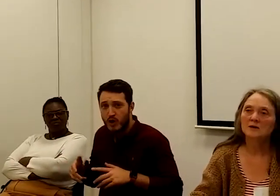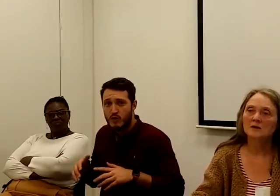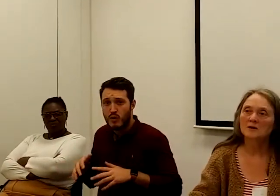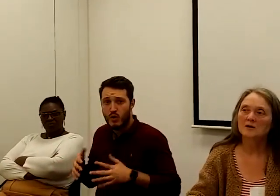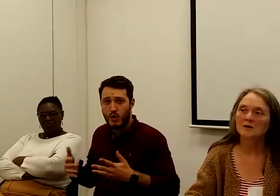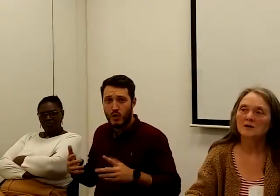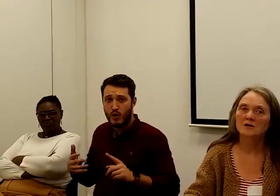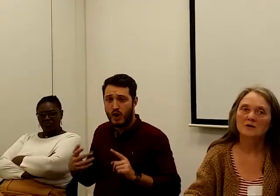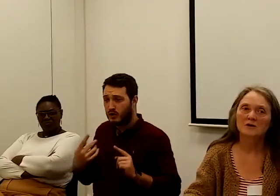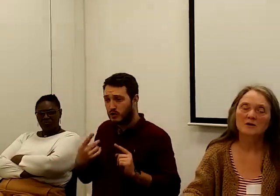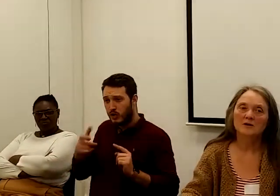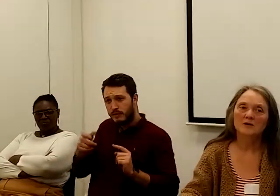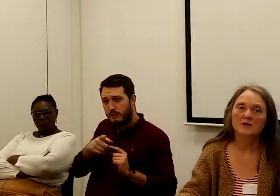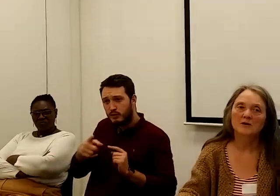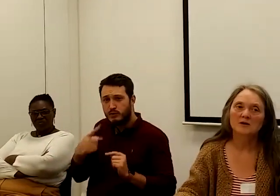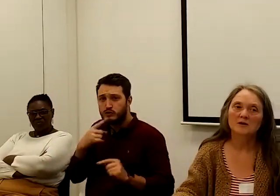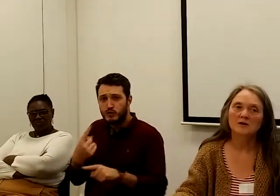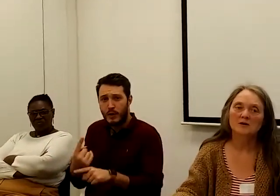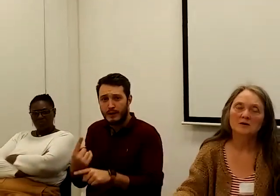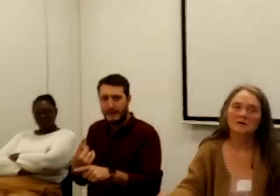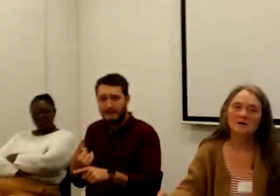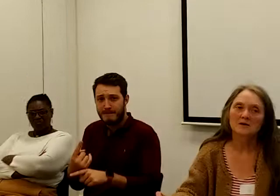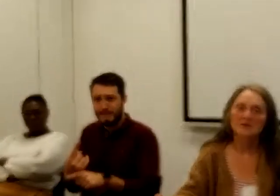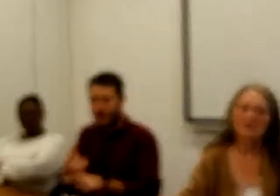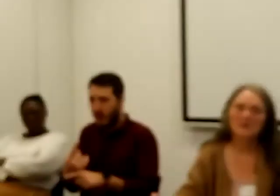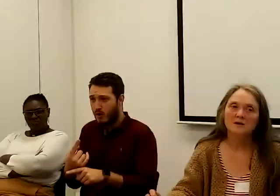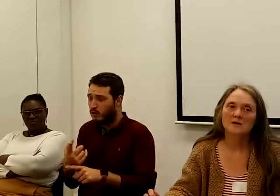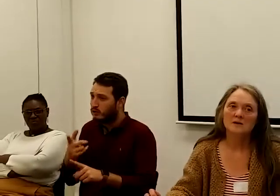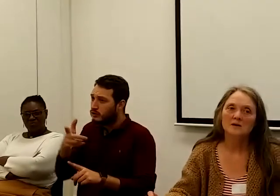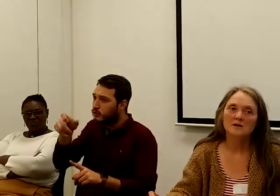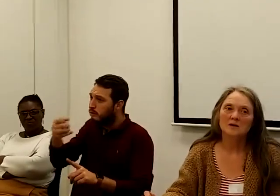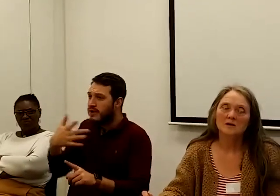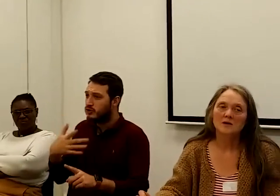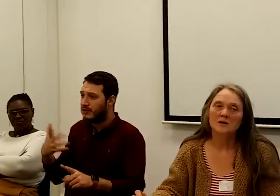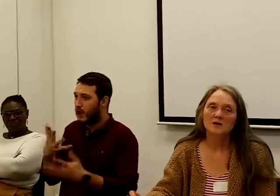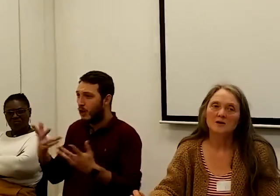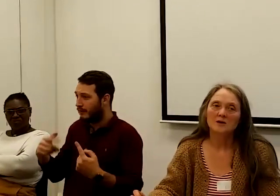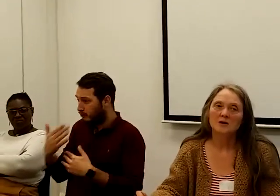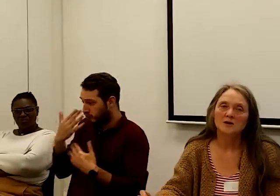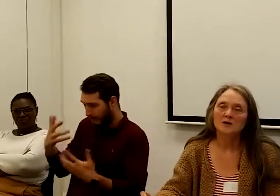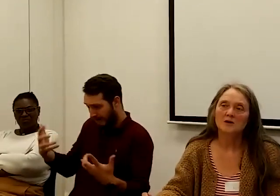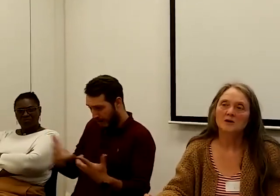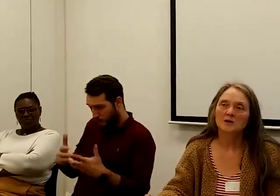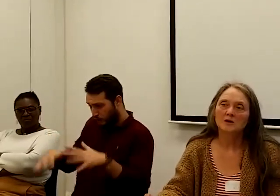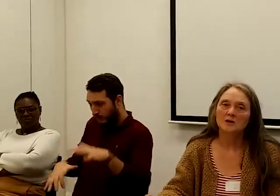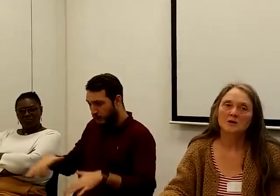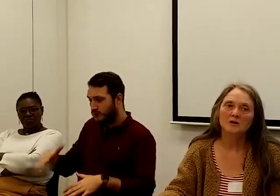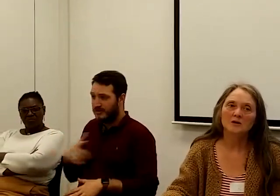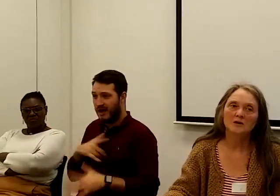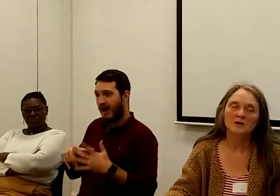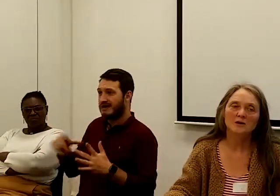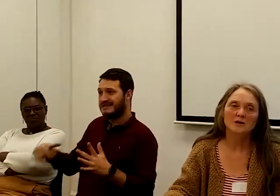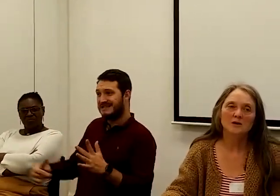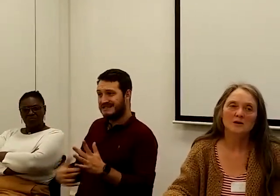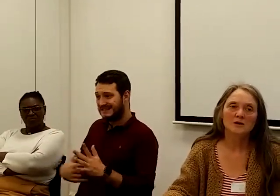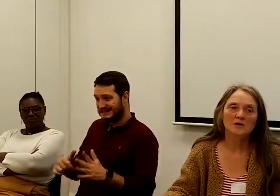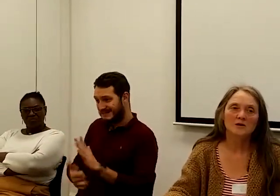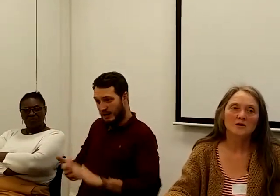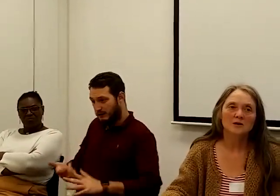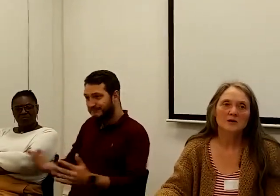about a lot of people who don't even know how to use a computer. yeah, the IT illiterate. I was remembering the film by